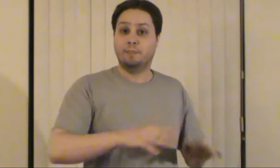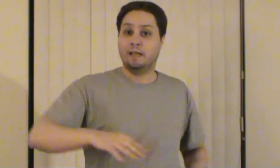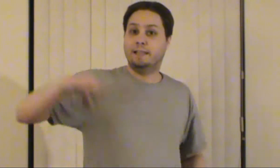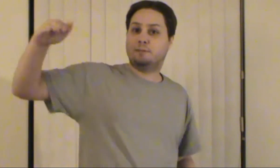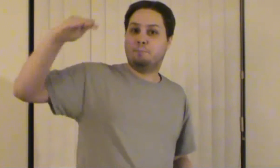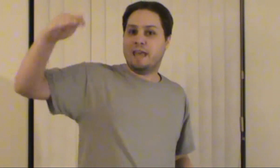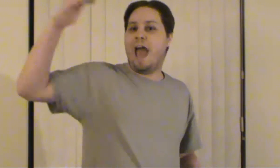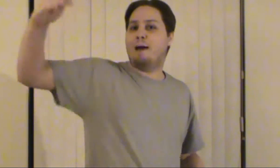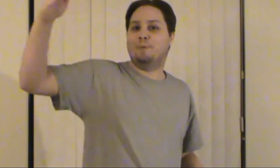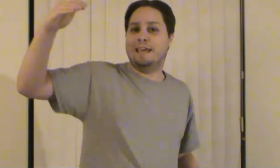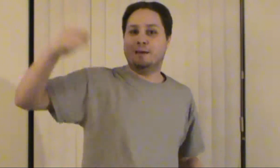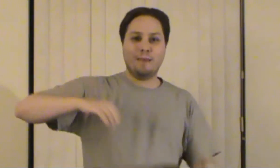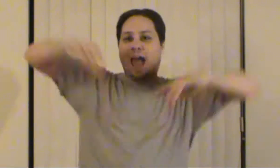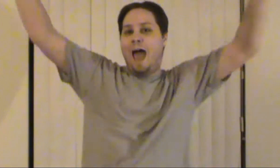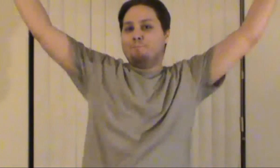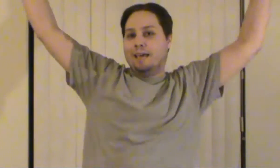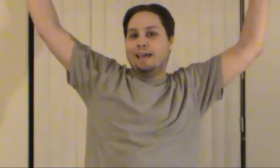let's be happy be happy